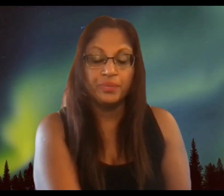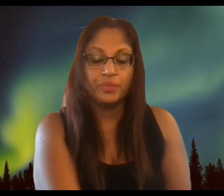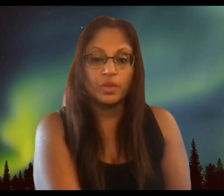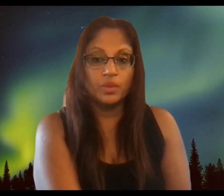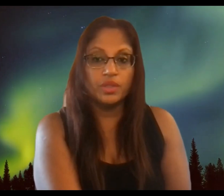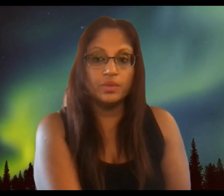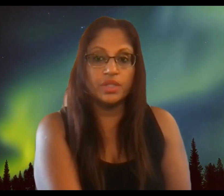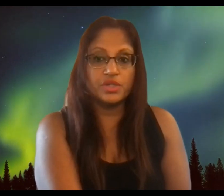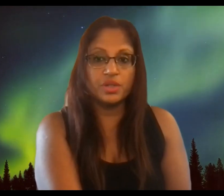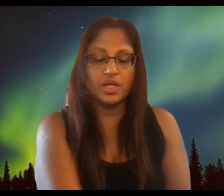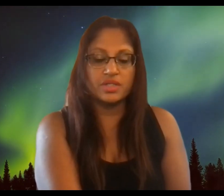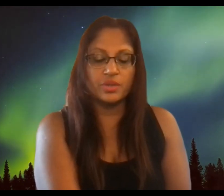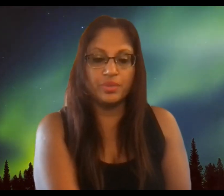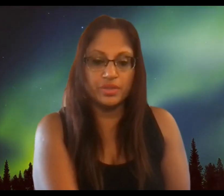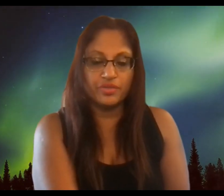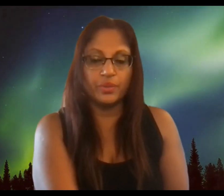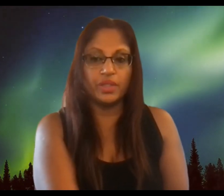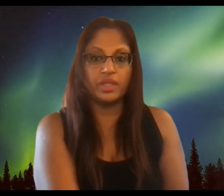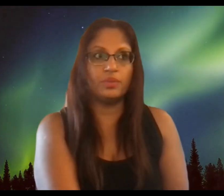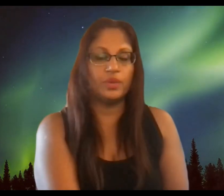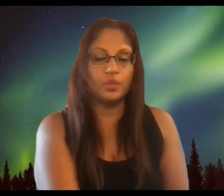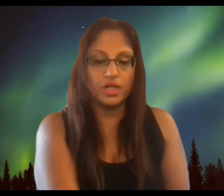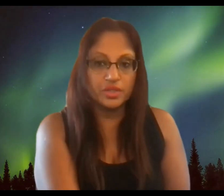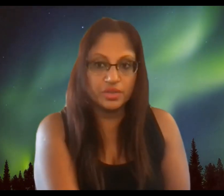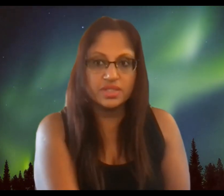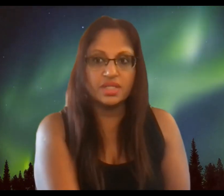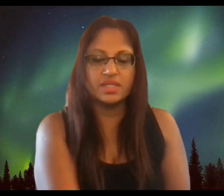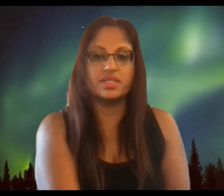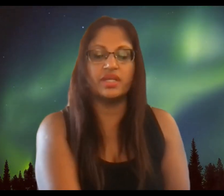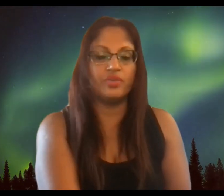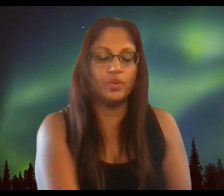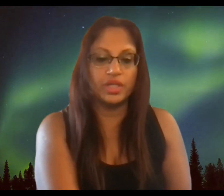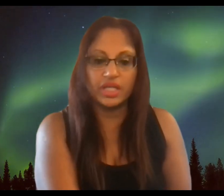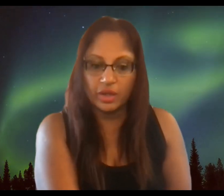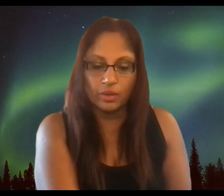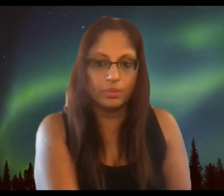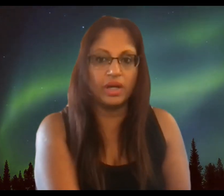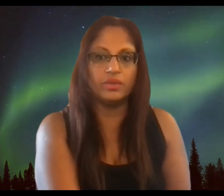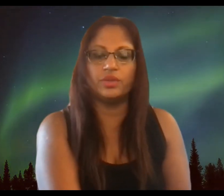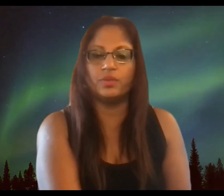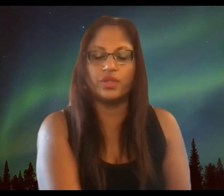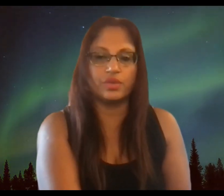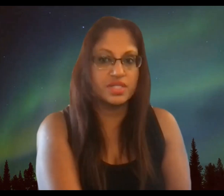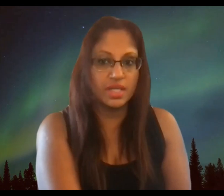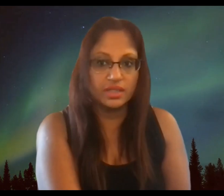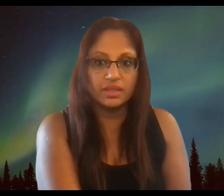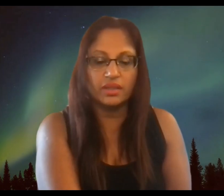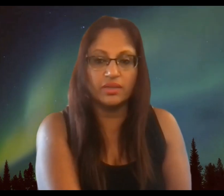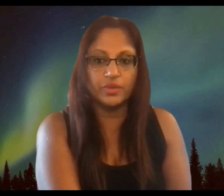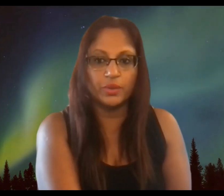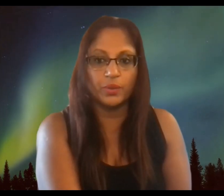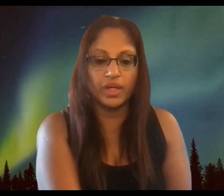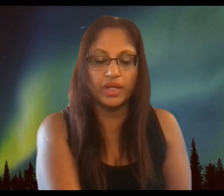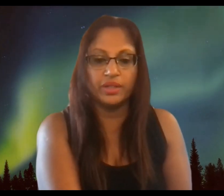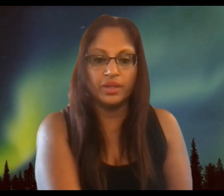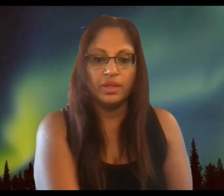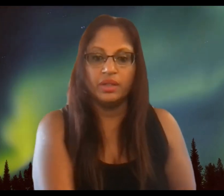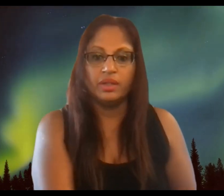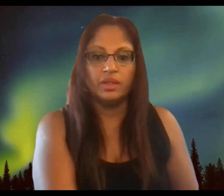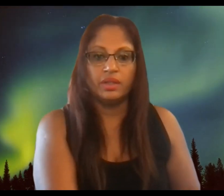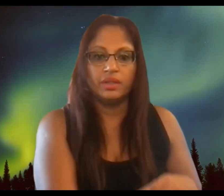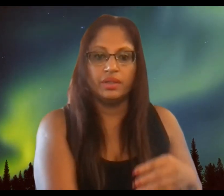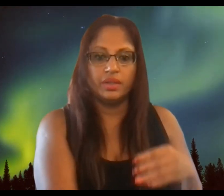we wish you guys a beautiful weekend we want you to stay safe we care about you we are sending love your way